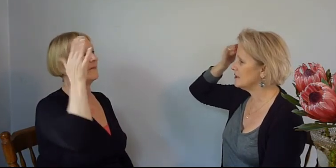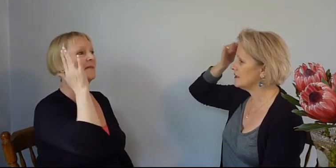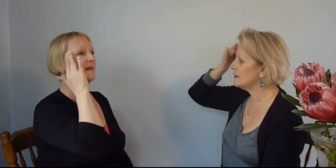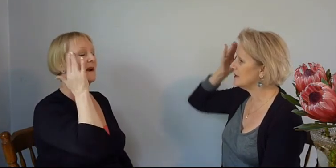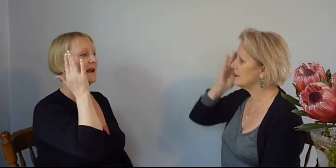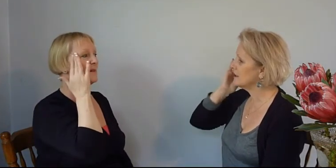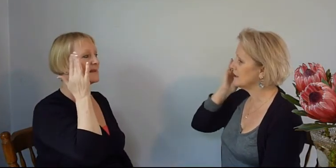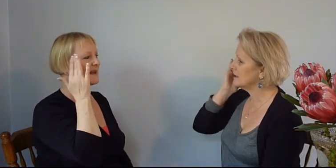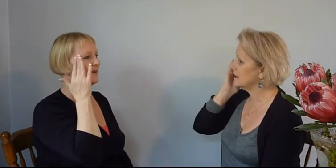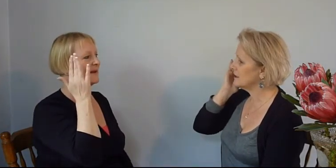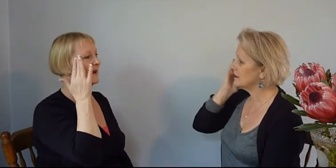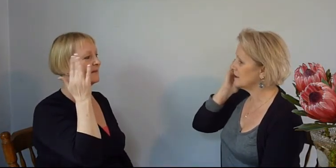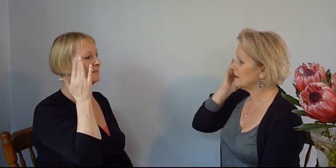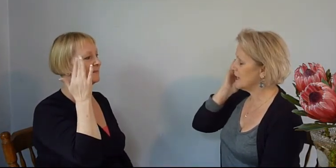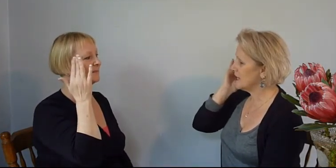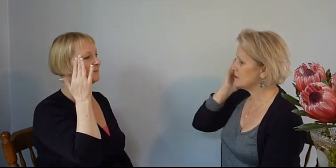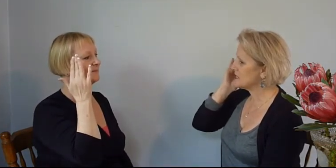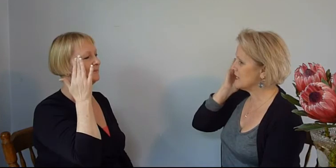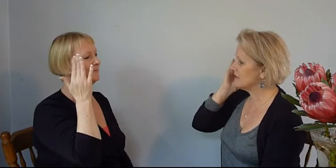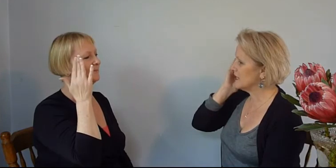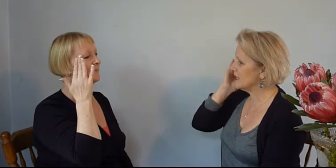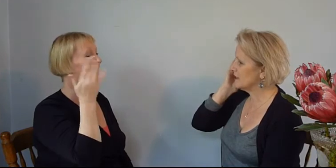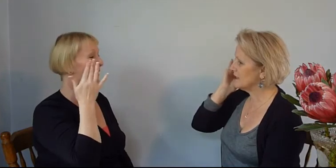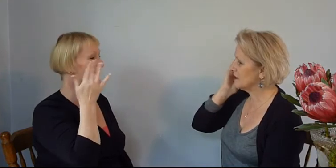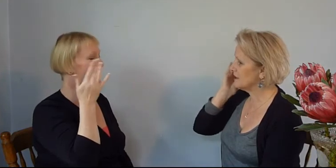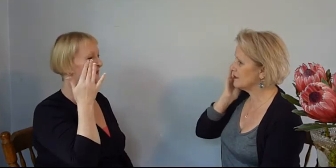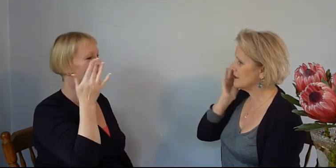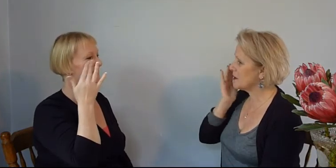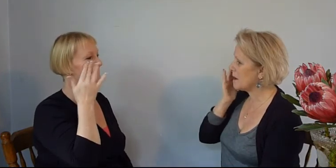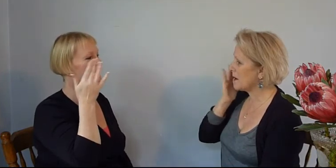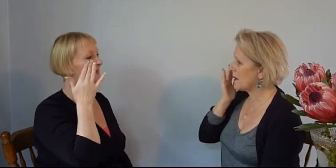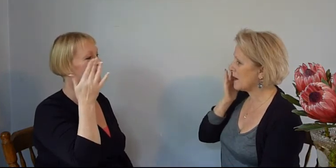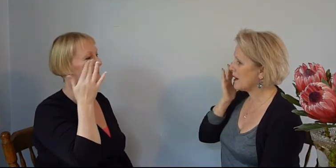I am safe now. I do have peace in my stomach.